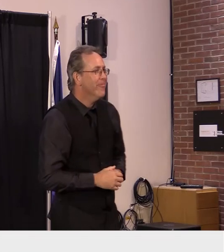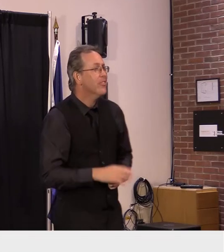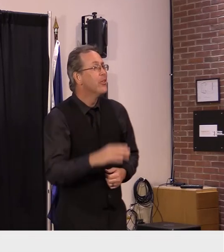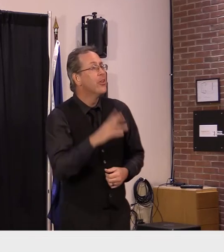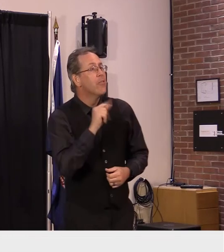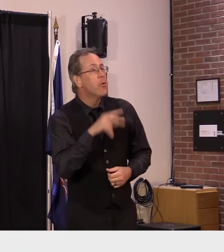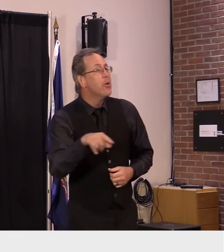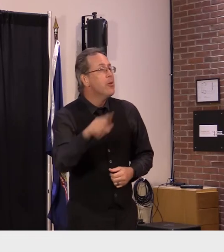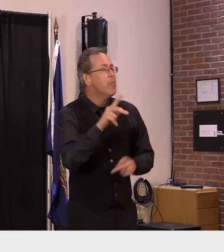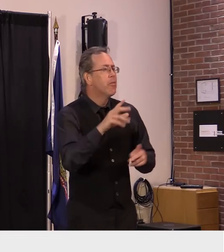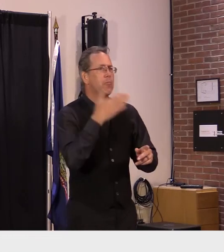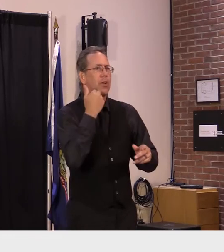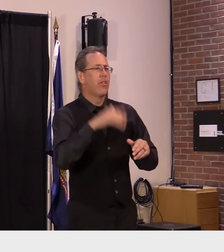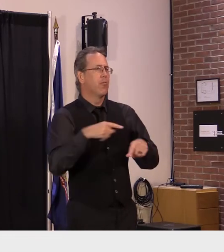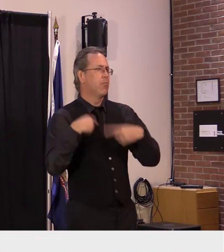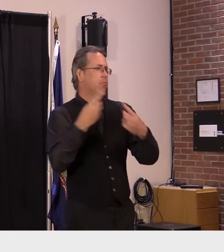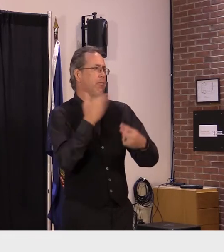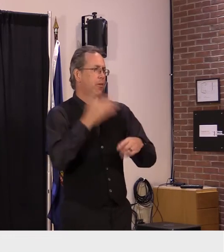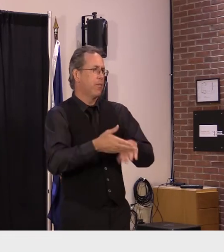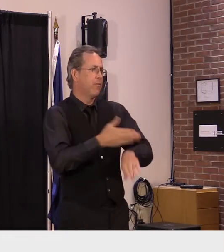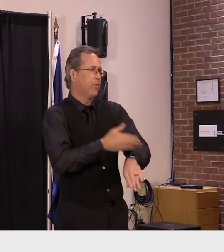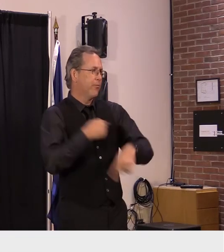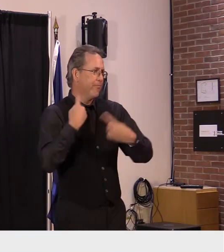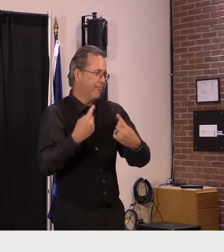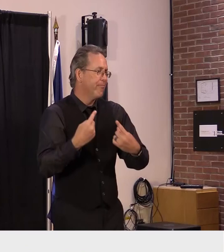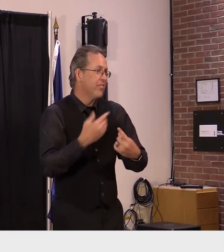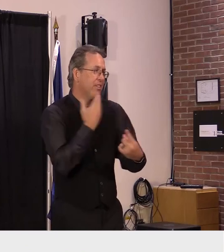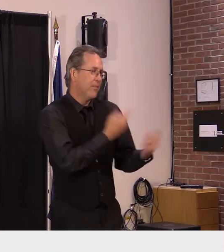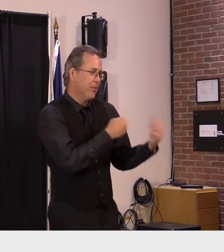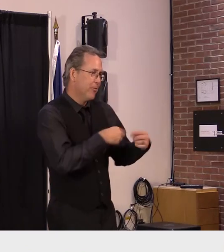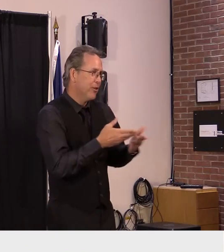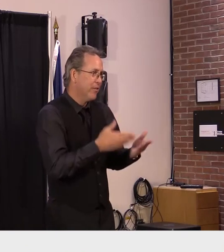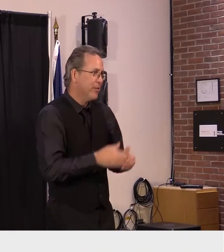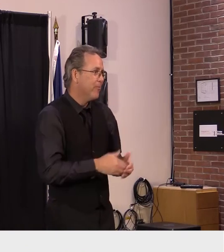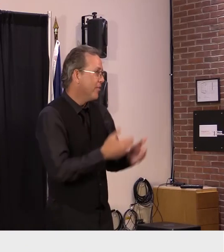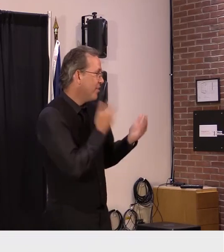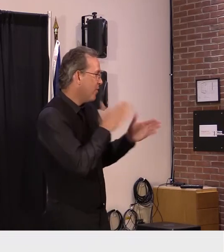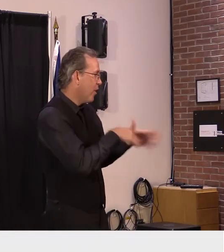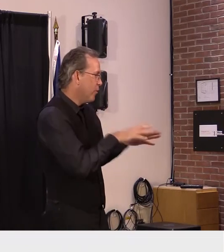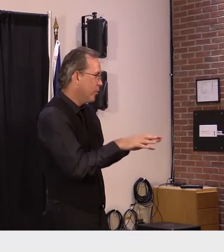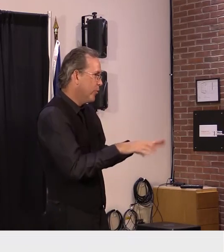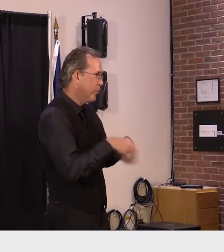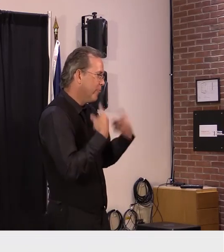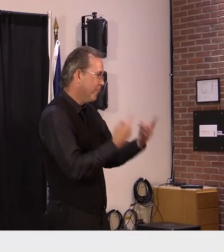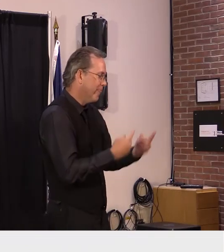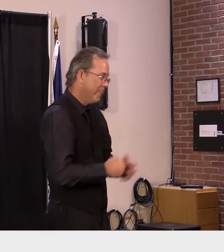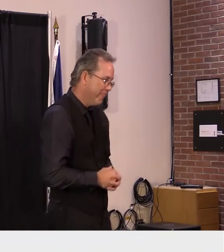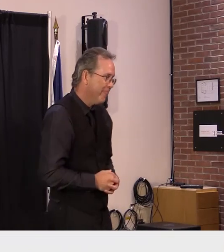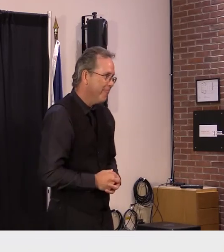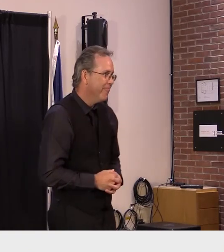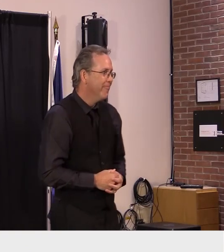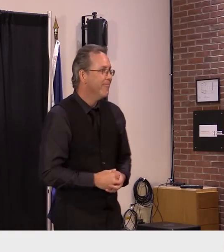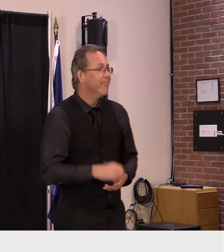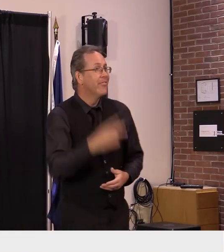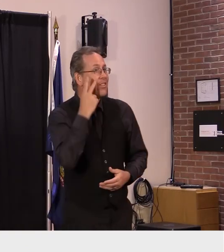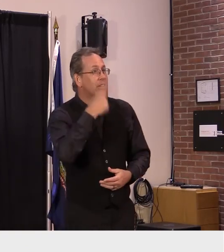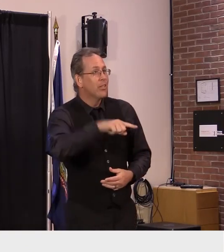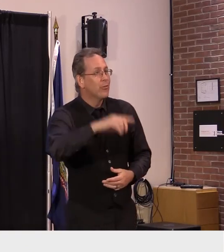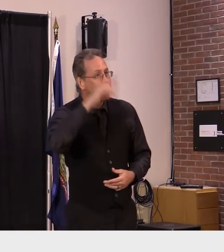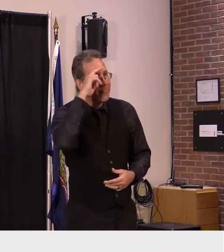better position because of his dedication and service so thank you again for all you've done with that we'll see you next week